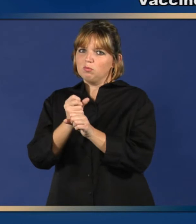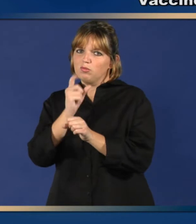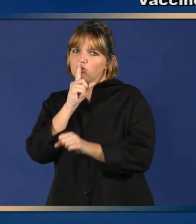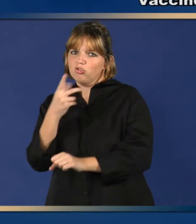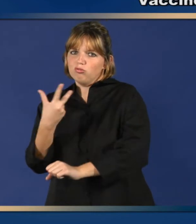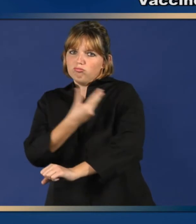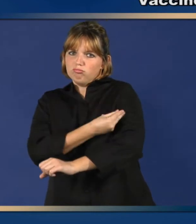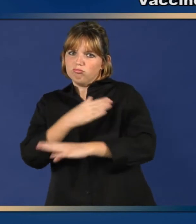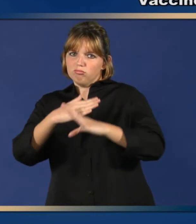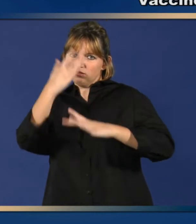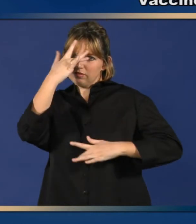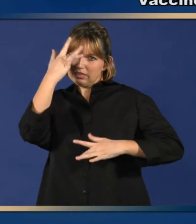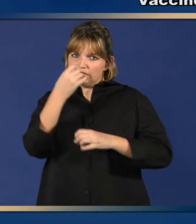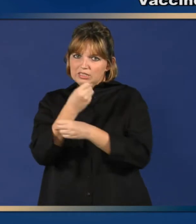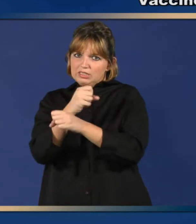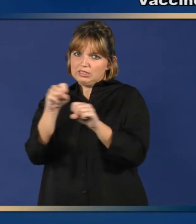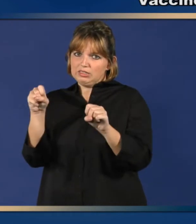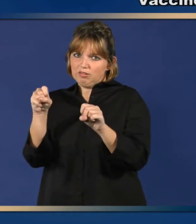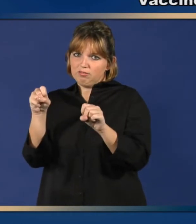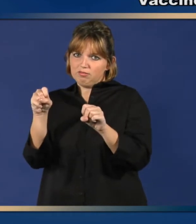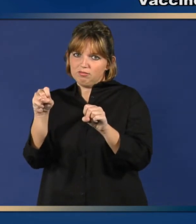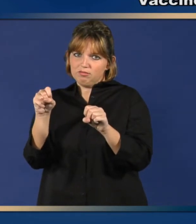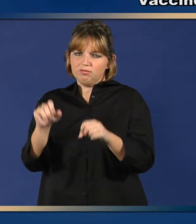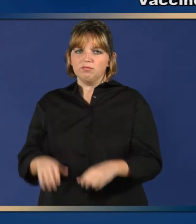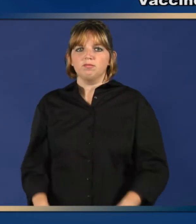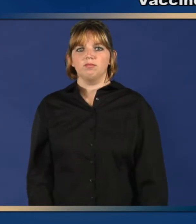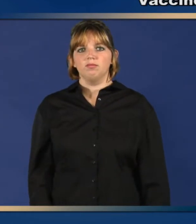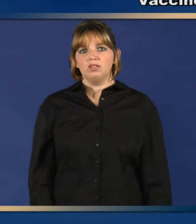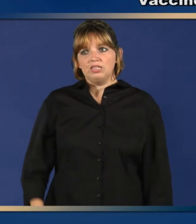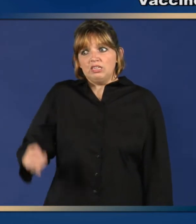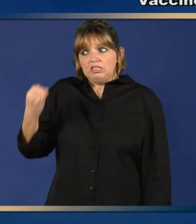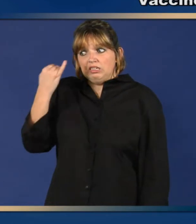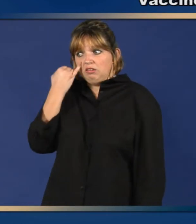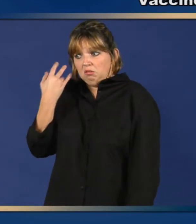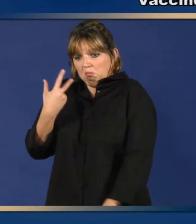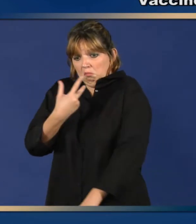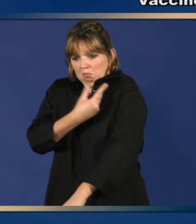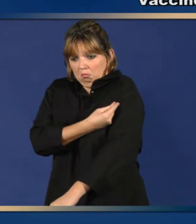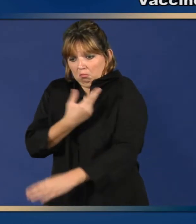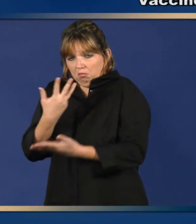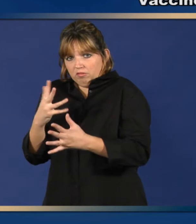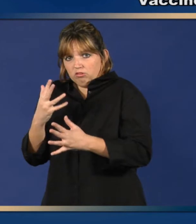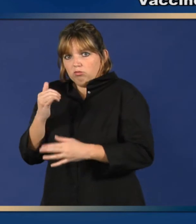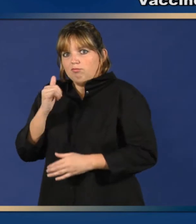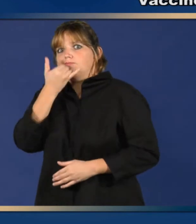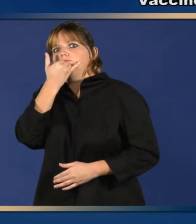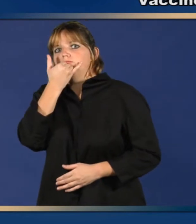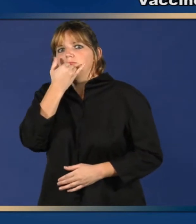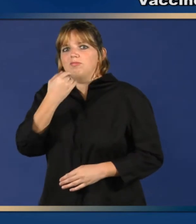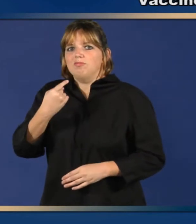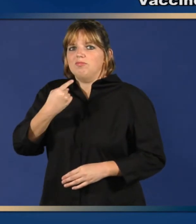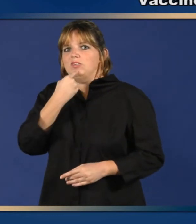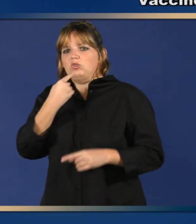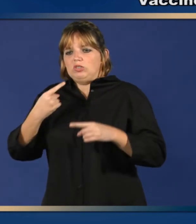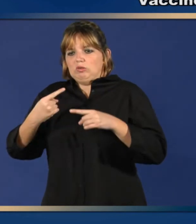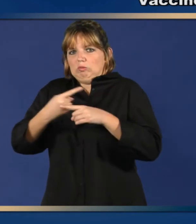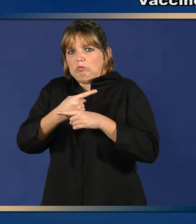All doctors must report serious side effects of vaccines to VAERS so they can be studied.